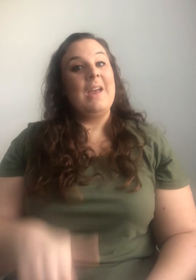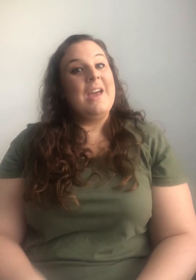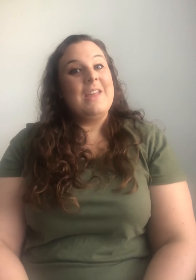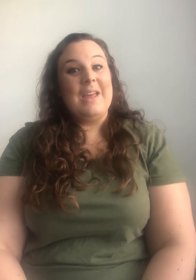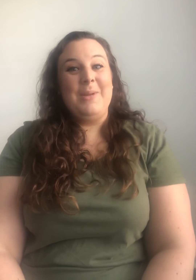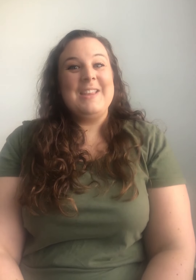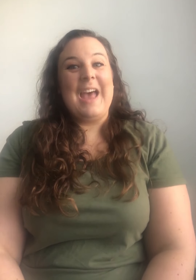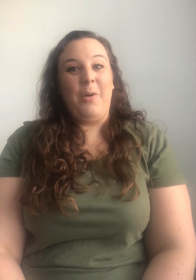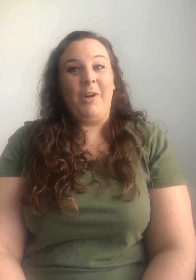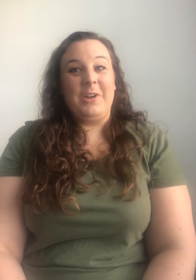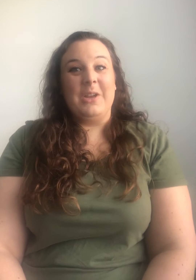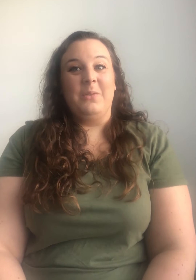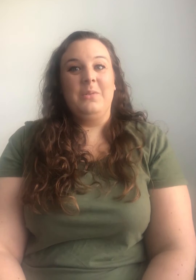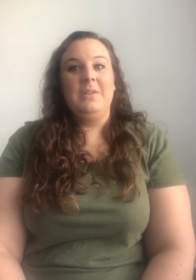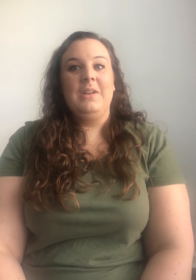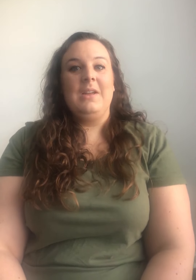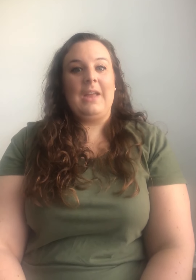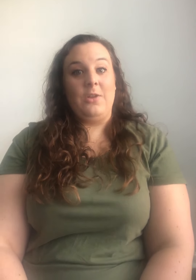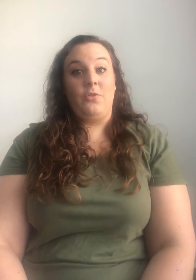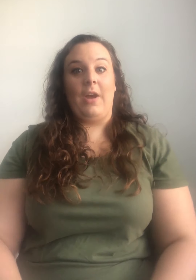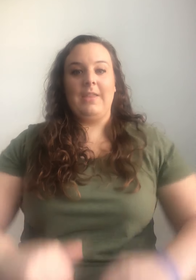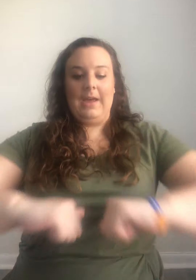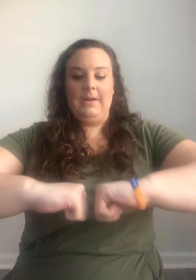That means how are you? Can you try that?